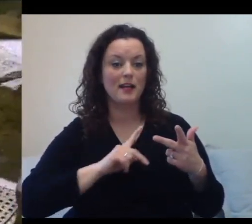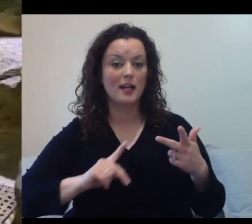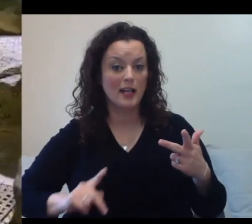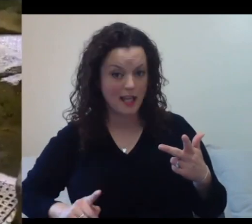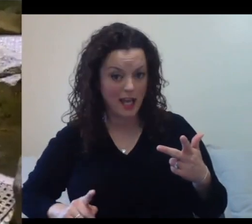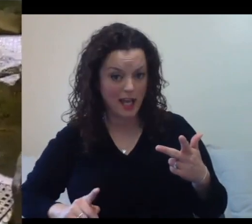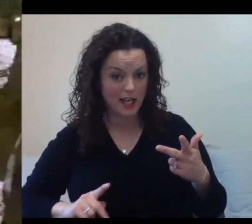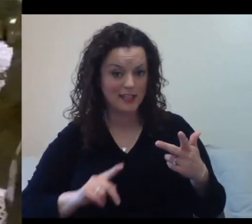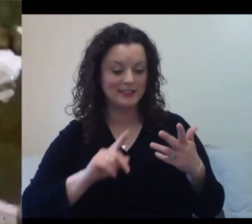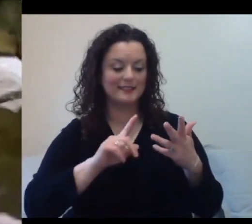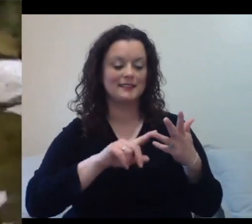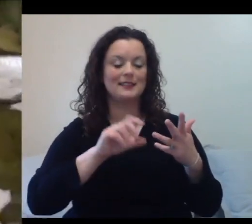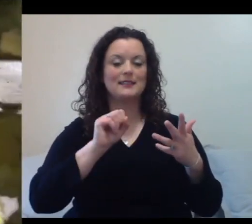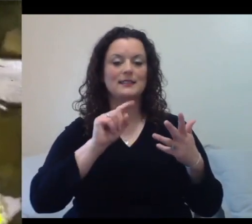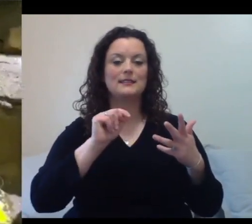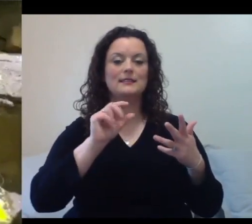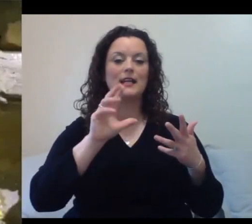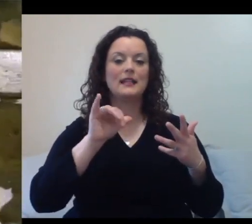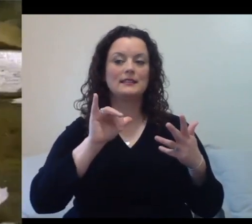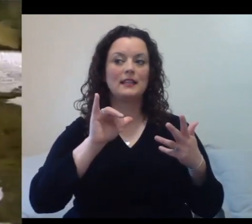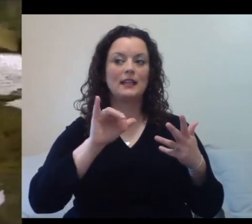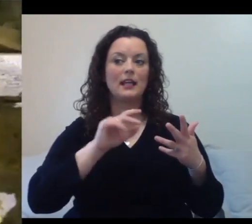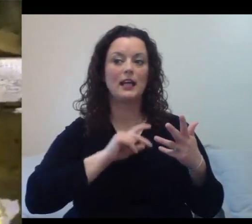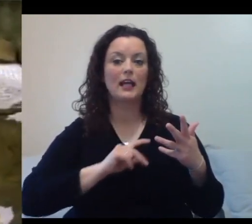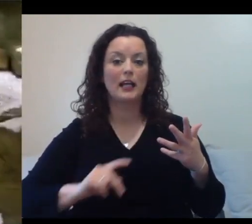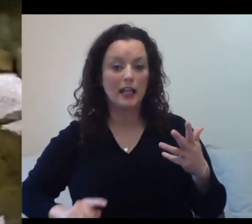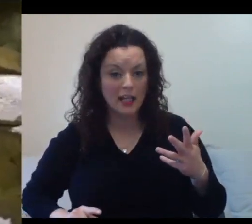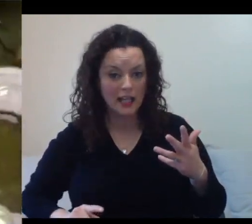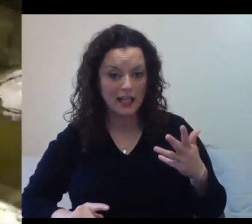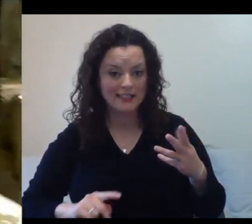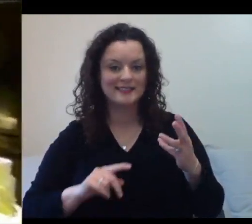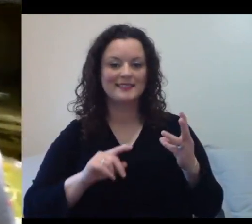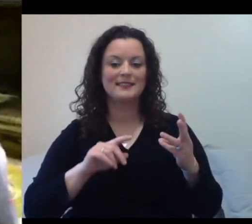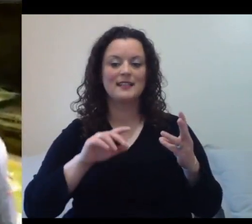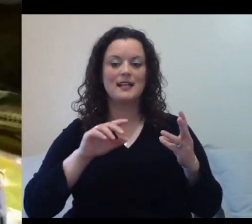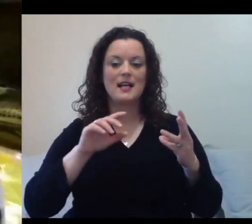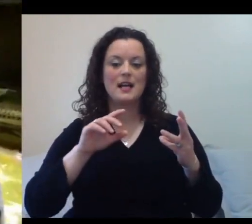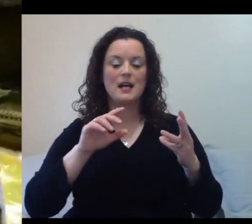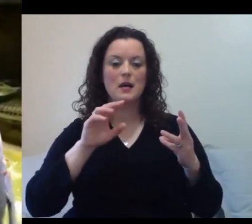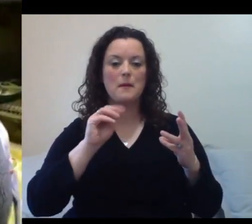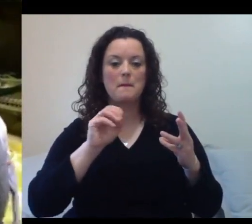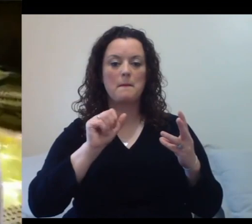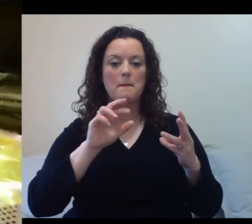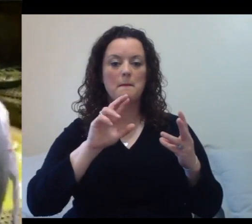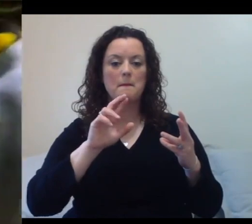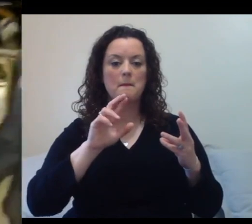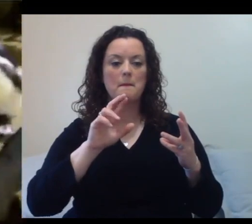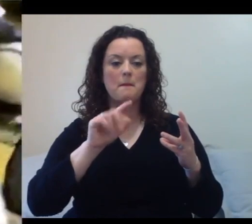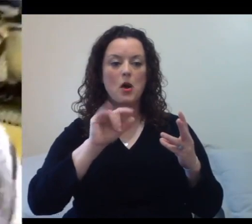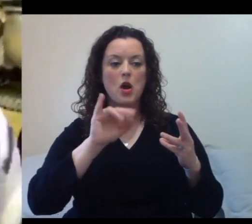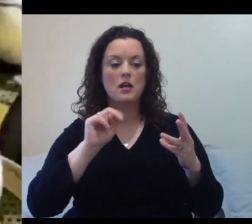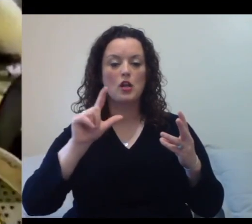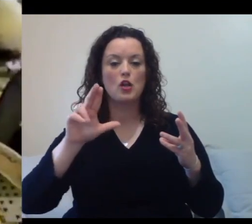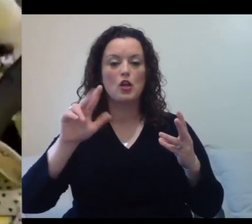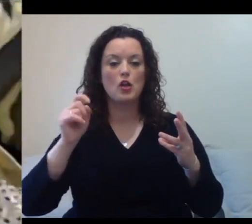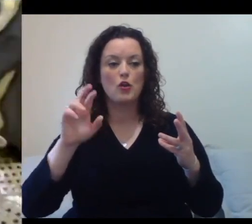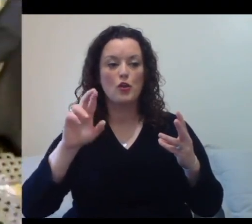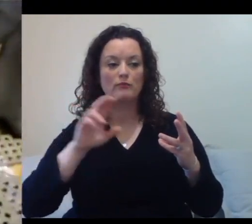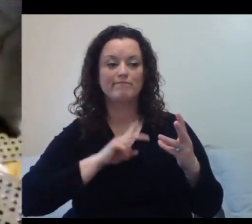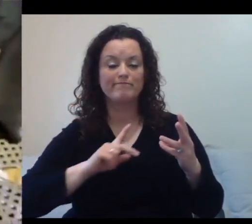famous king. Larry, Phoebe King, Stacy King, Martin Luther King, Coretta Scott King. I would bet most people out there don't know who